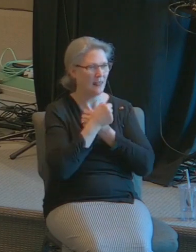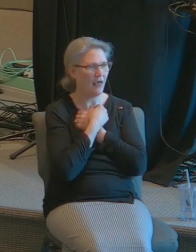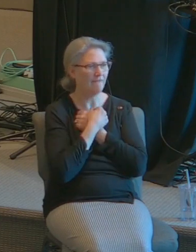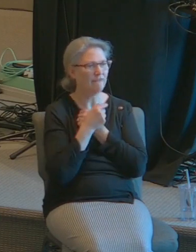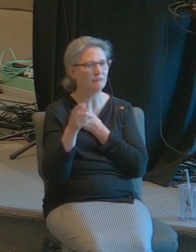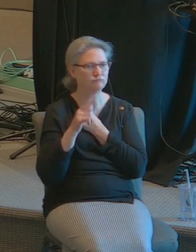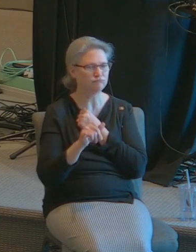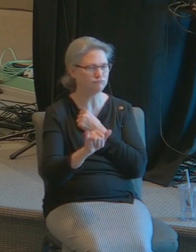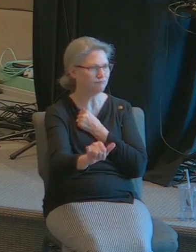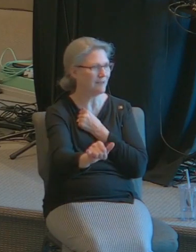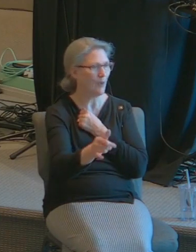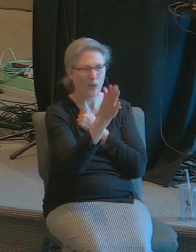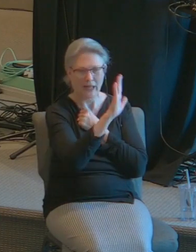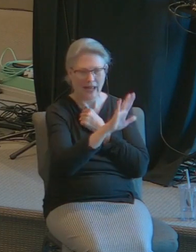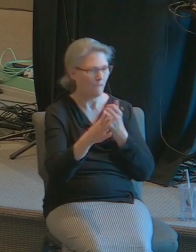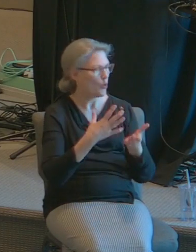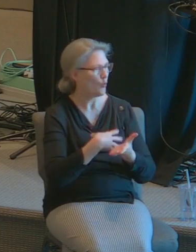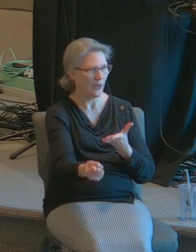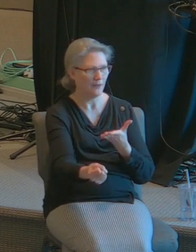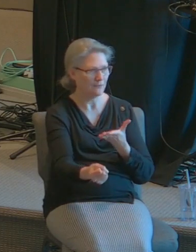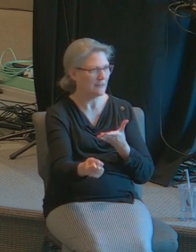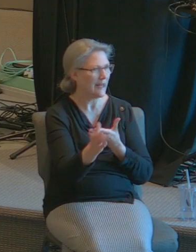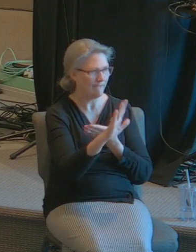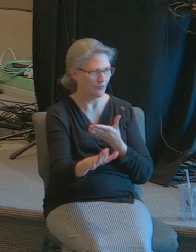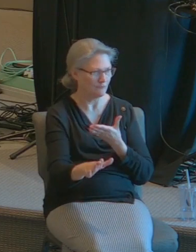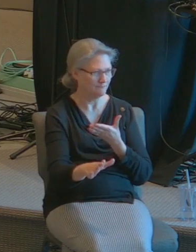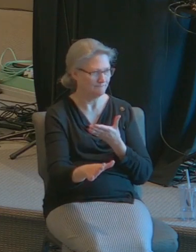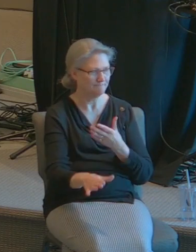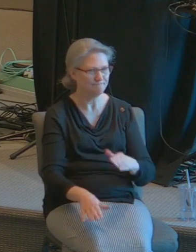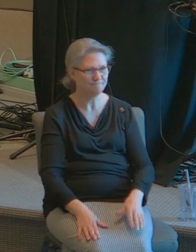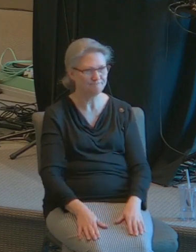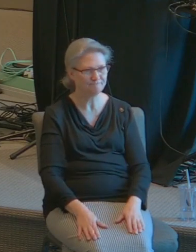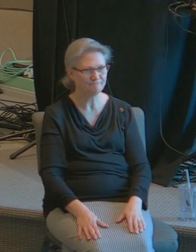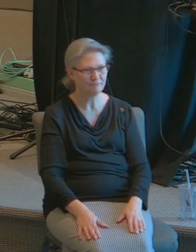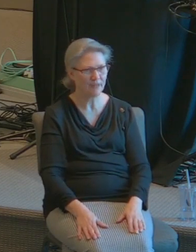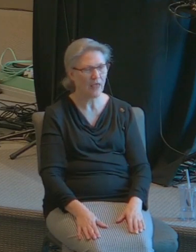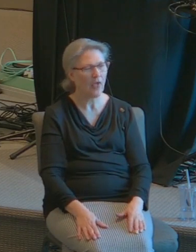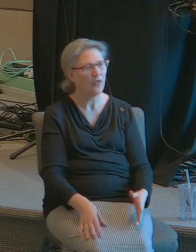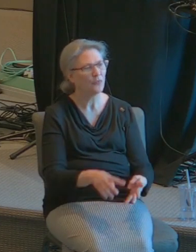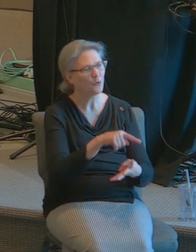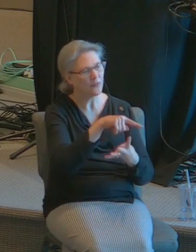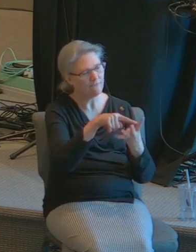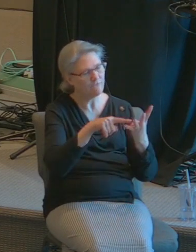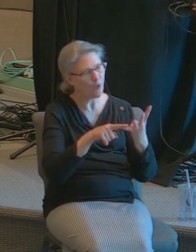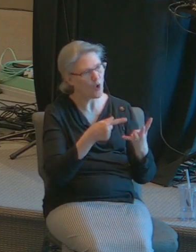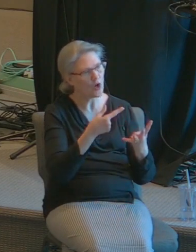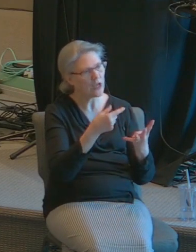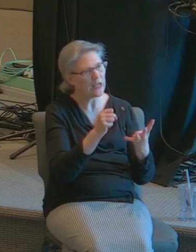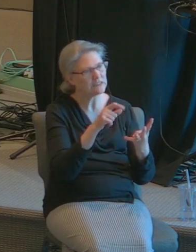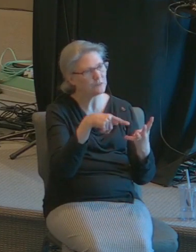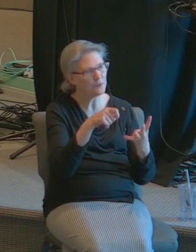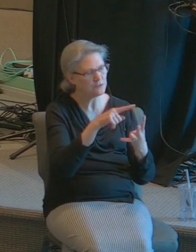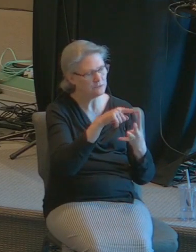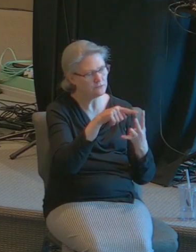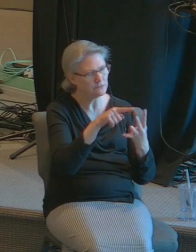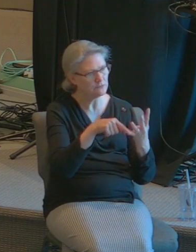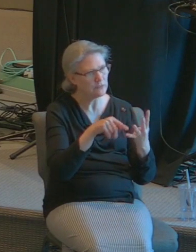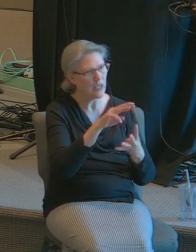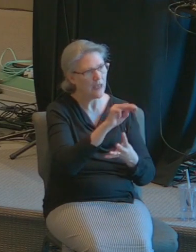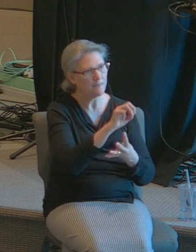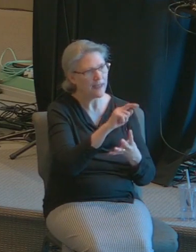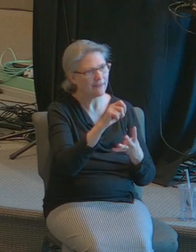okay throughout the gospels that reveal the life of Jesus Christ